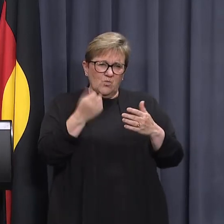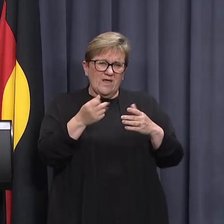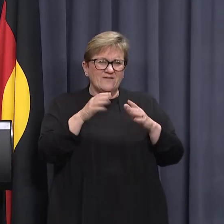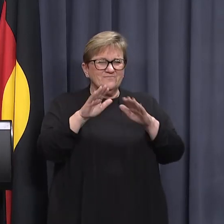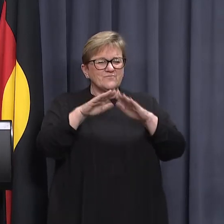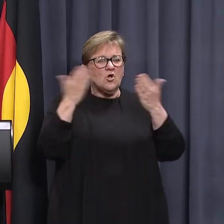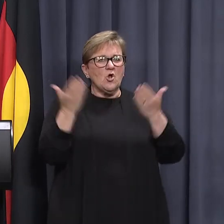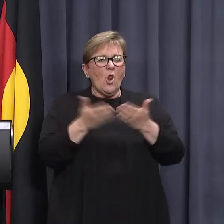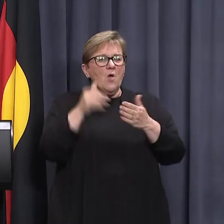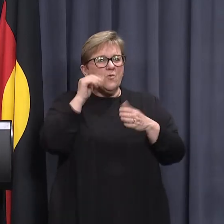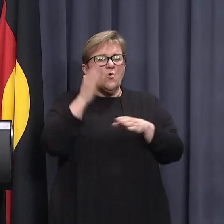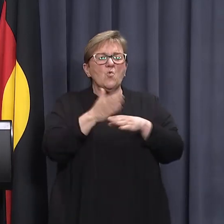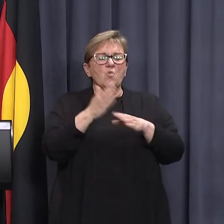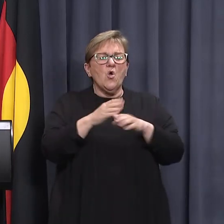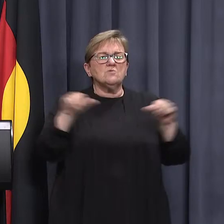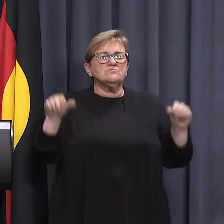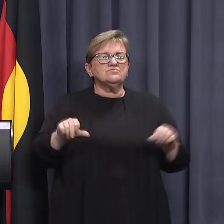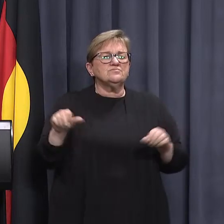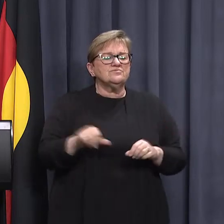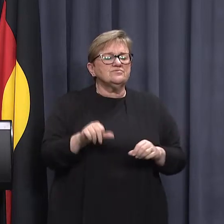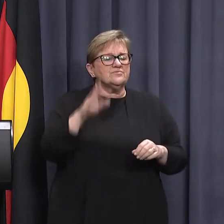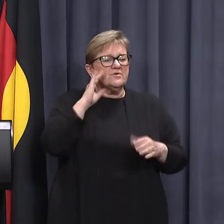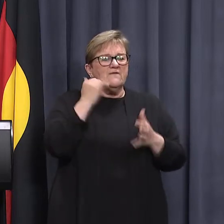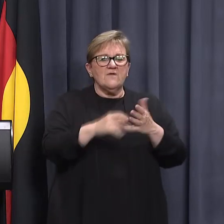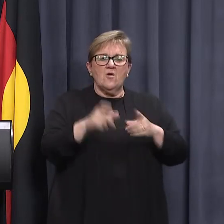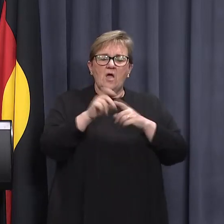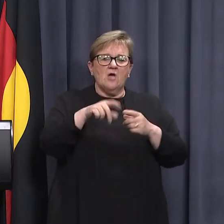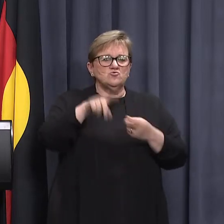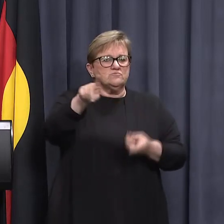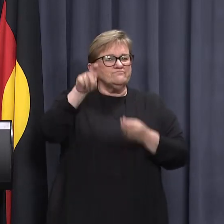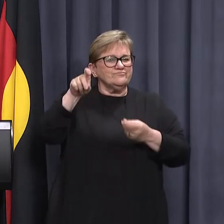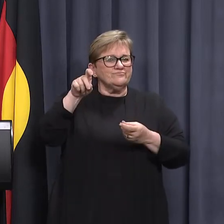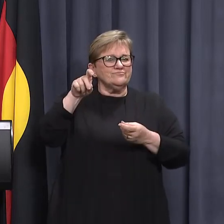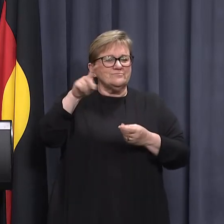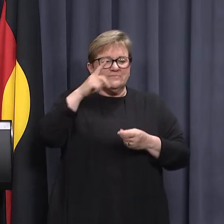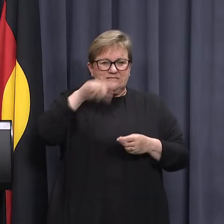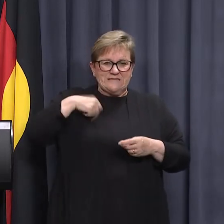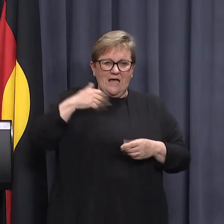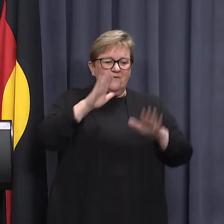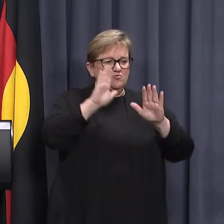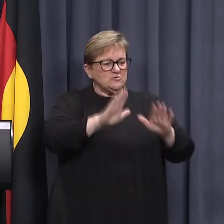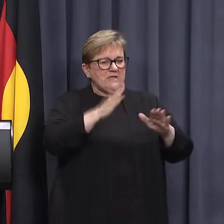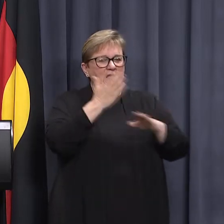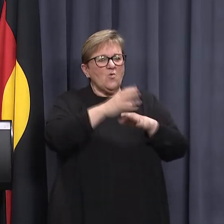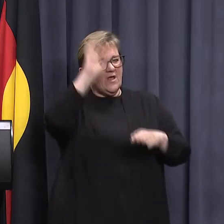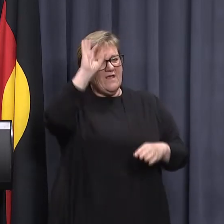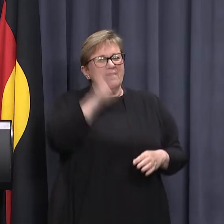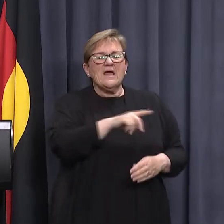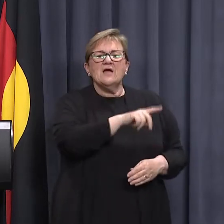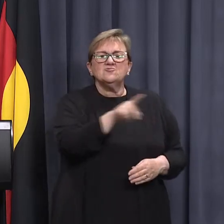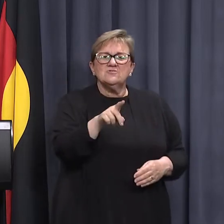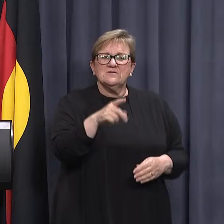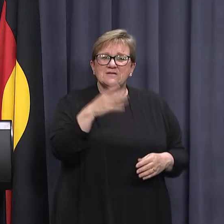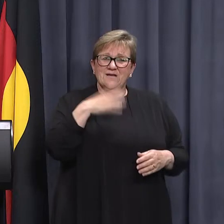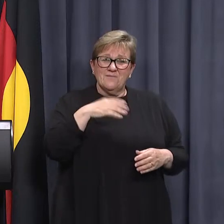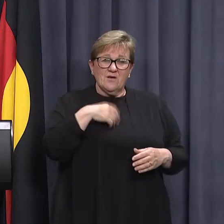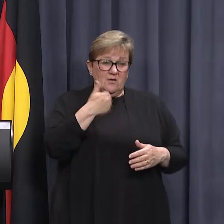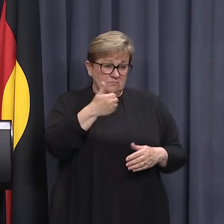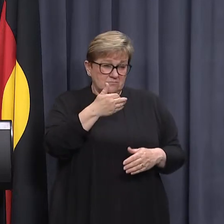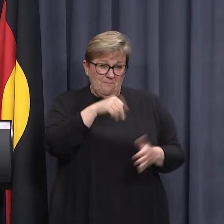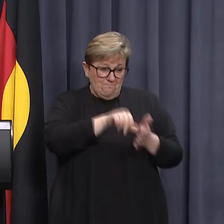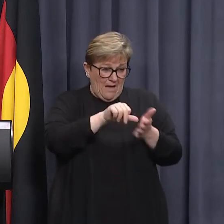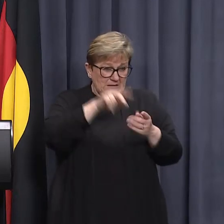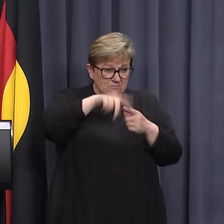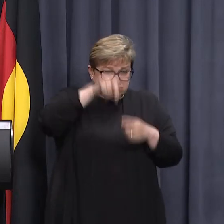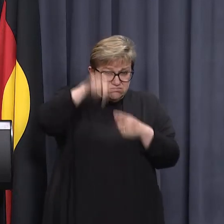global workforce shortage and it is very difficult to attract and retain regional staff despite generous incentives.